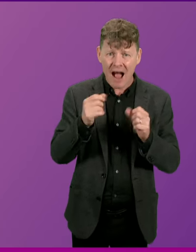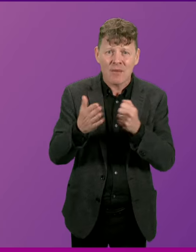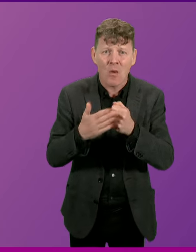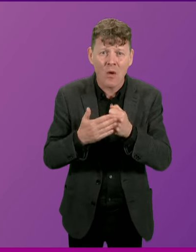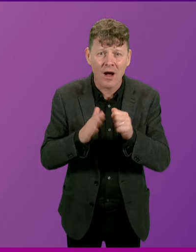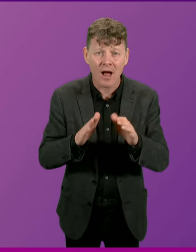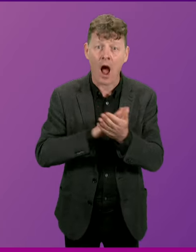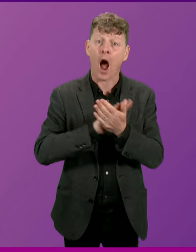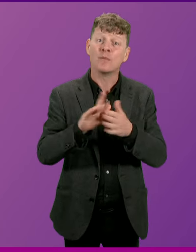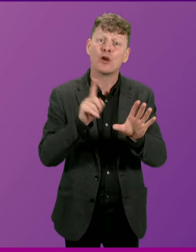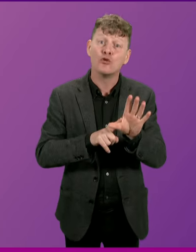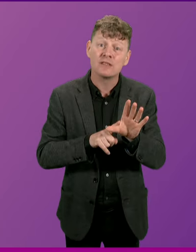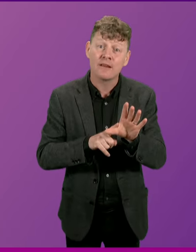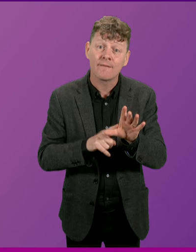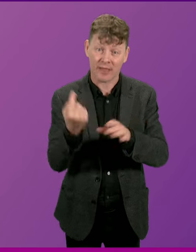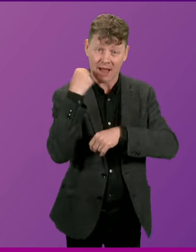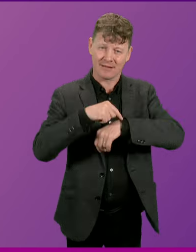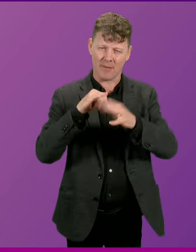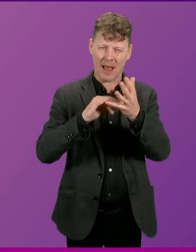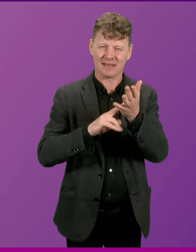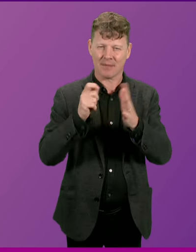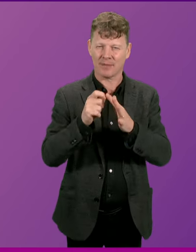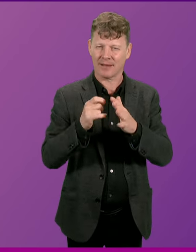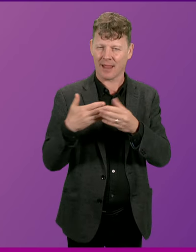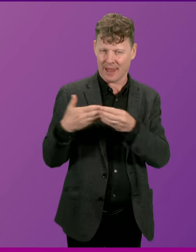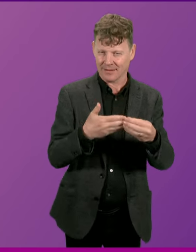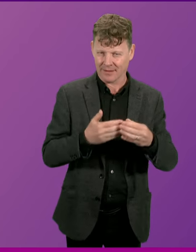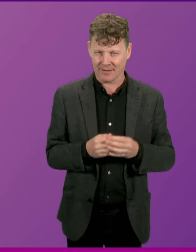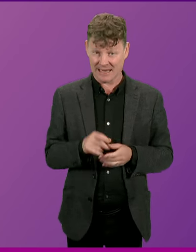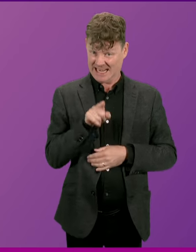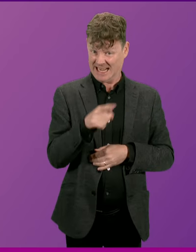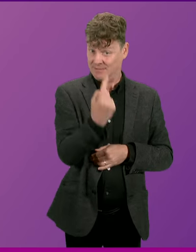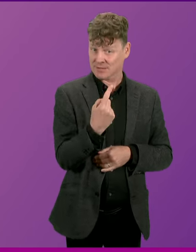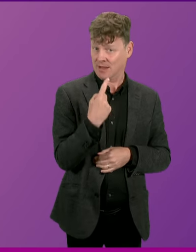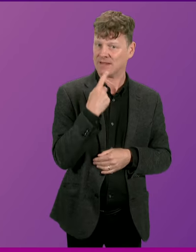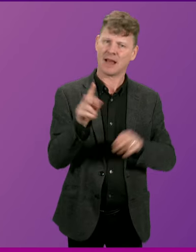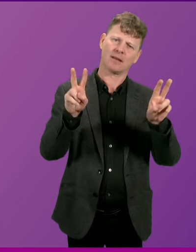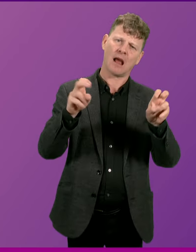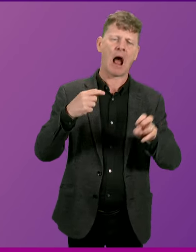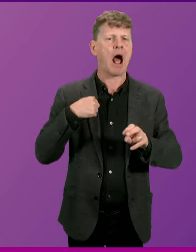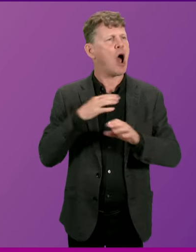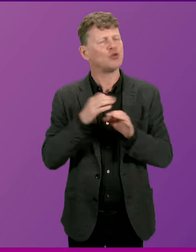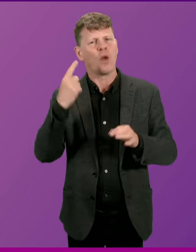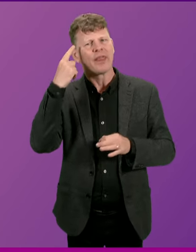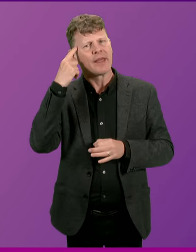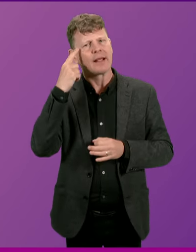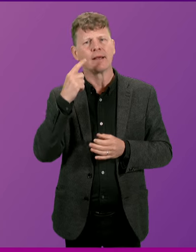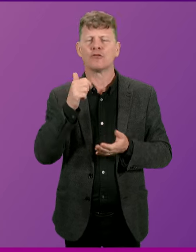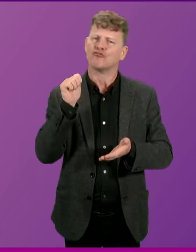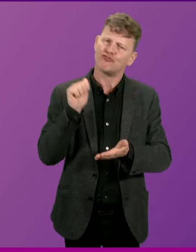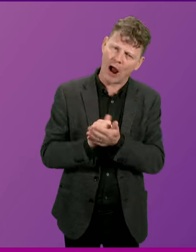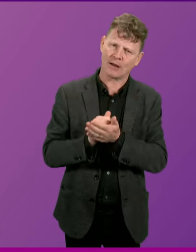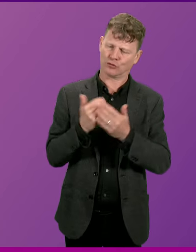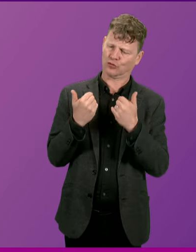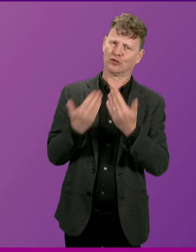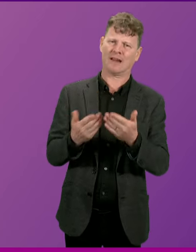Here's Hamza Youssef, the SNP leader until just last month. He said, and I quote, I don't think it was the right thing to do to